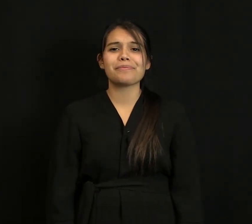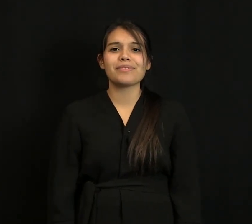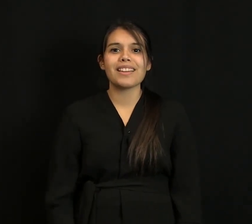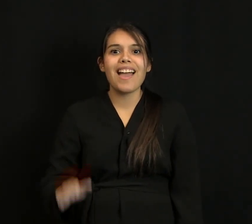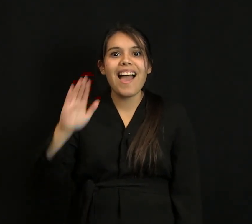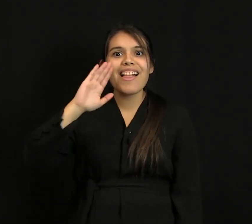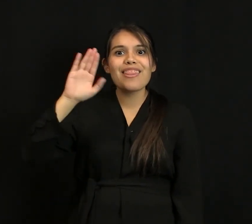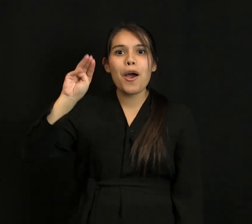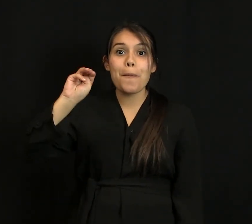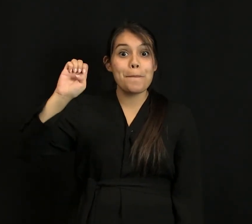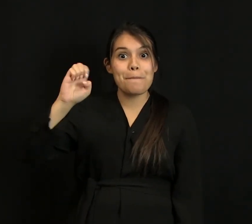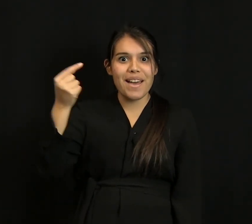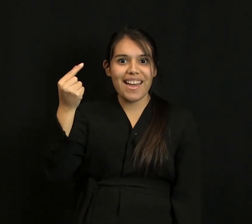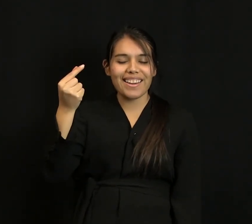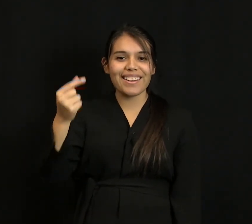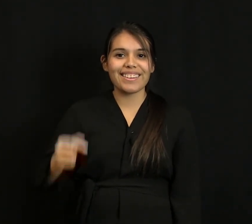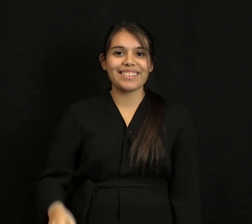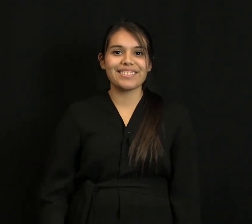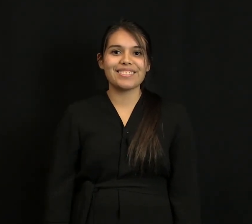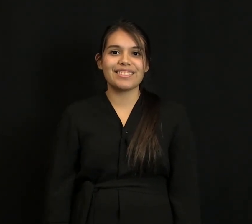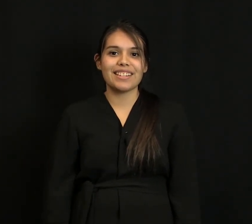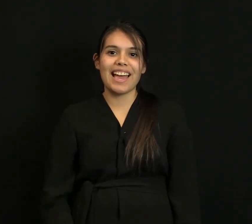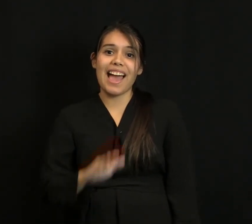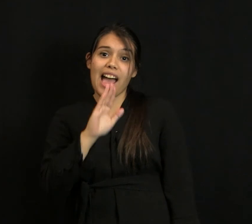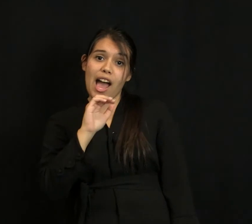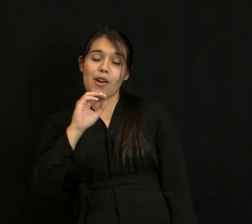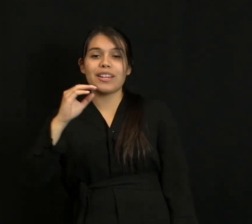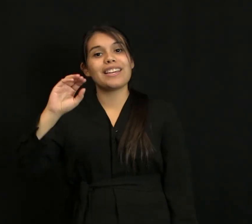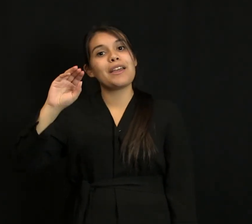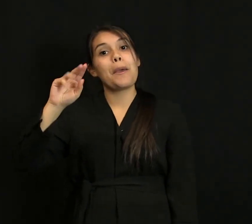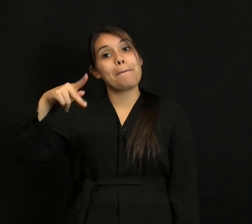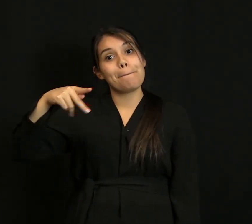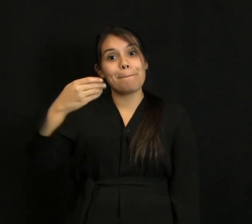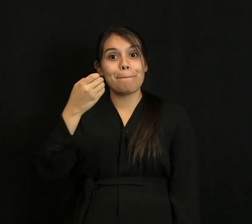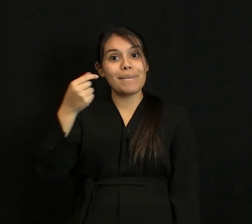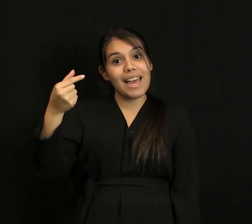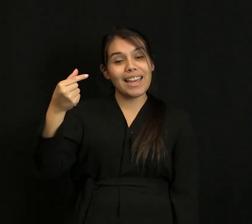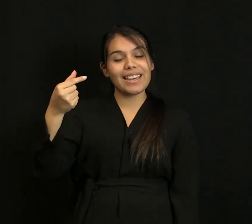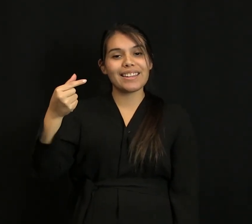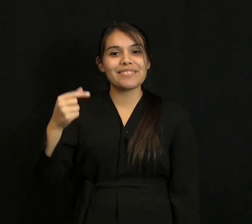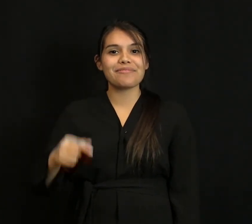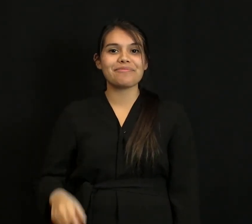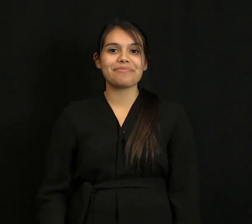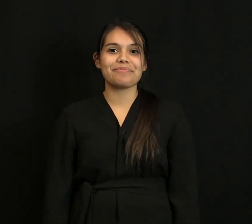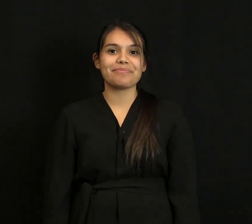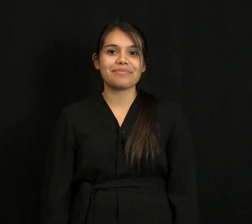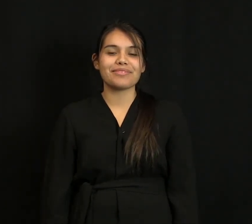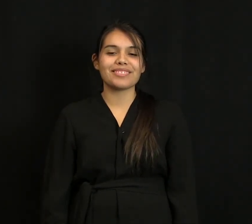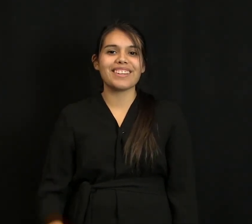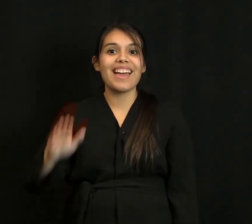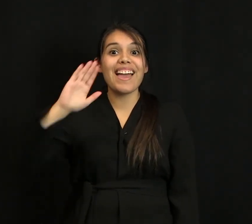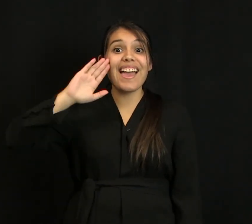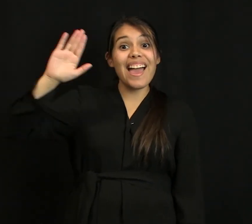Hello, Meg. Howdy, Peg. Hey, Greg. Greetings, Clegg. What's up, Shell?